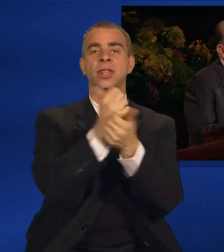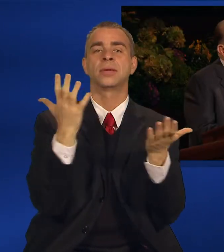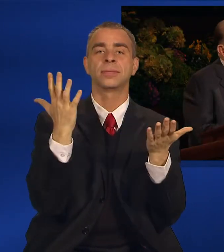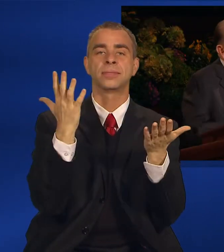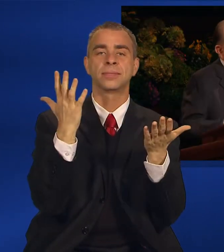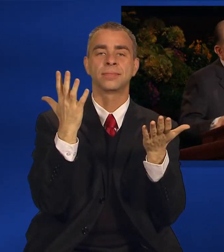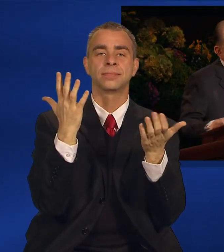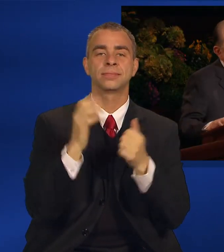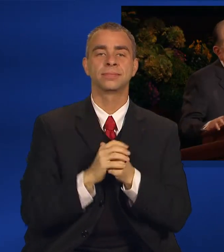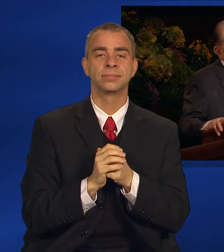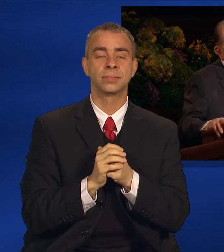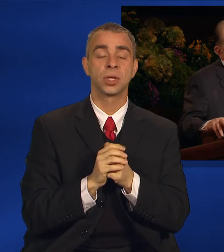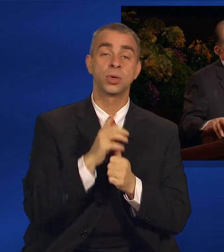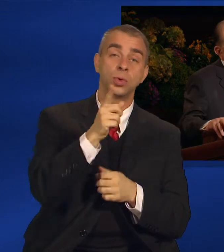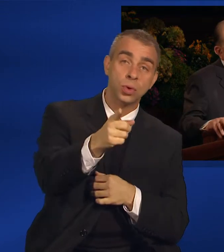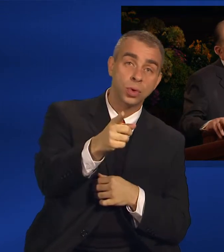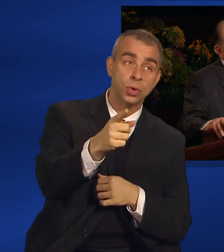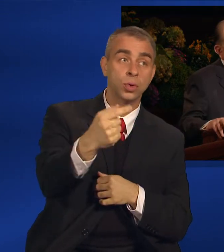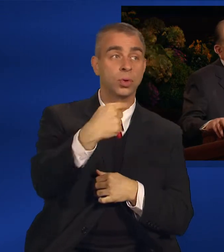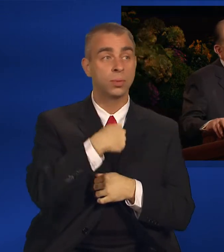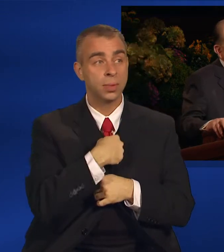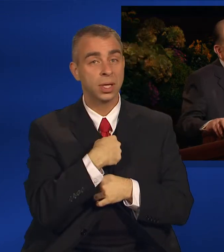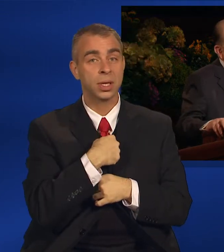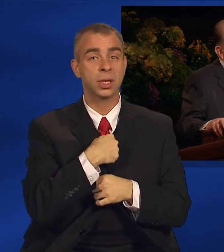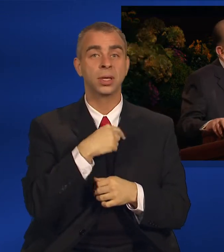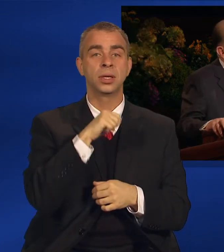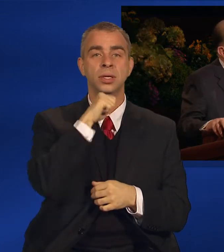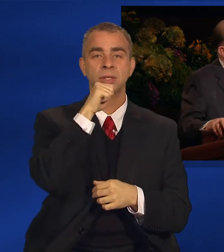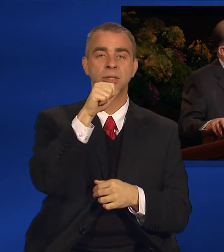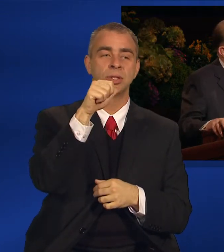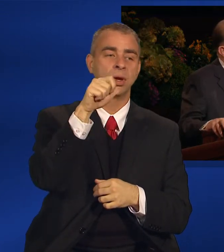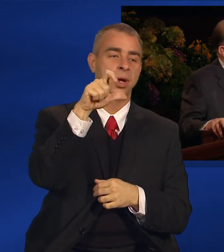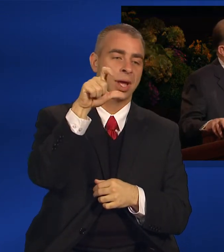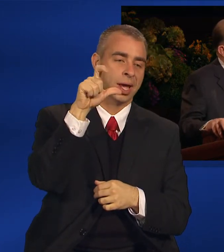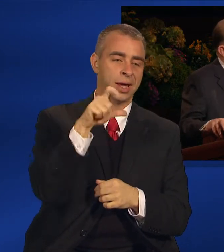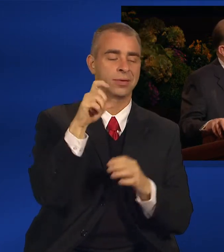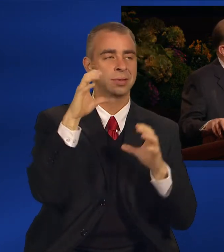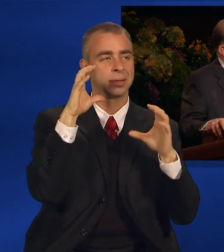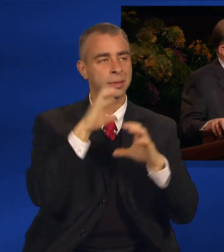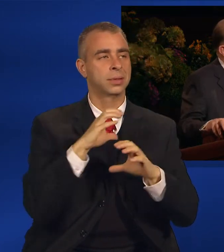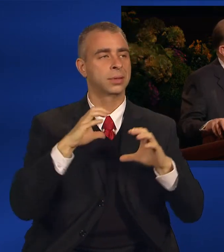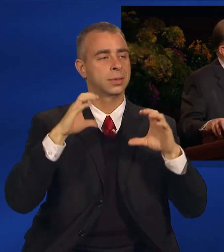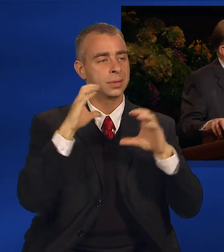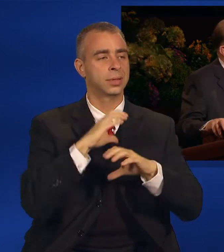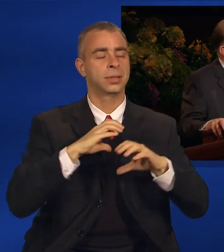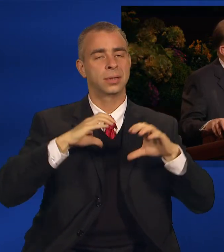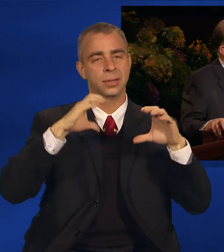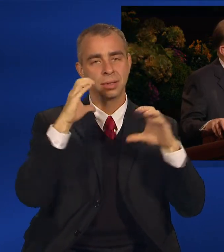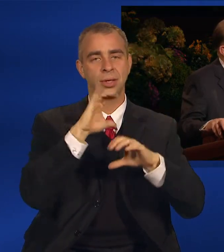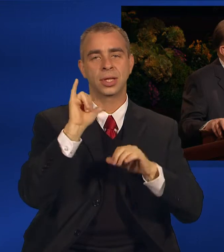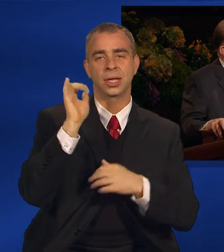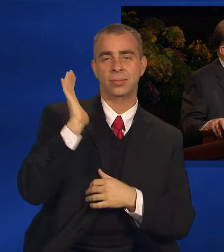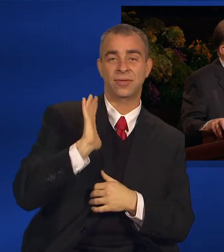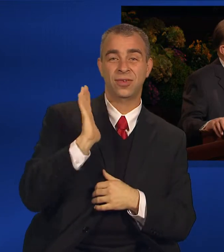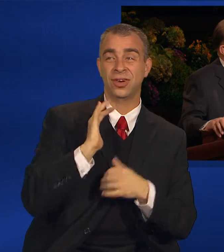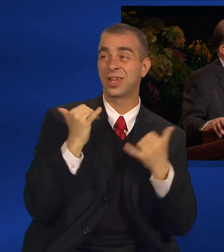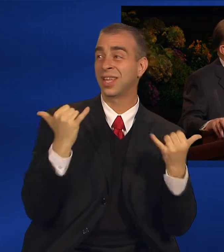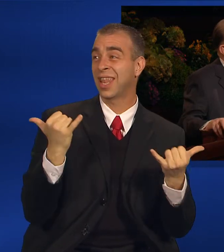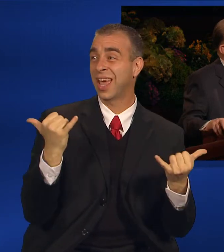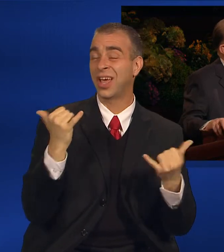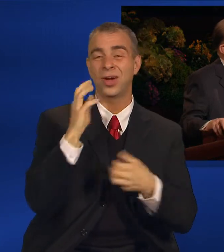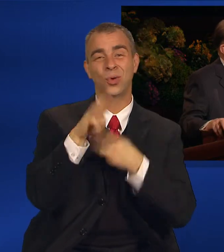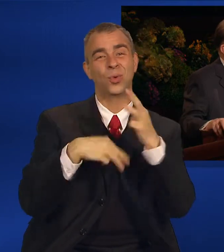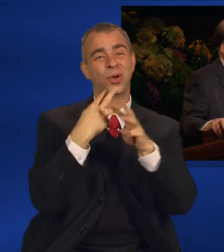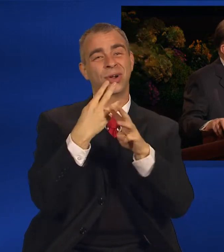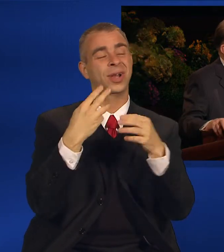There is no need for you or for me in this enlightened age, when the fullness of the gospel has been restored, to sail